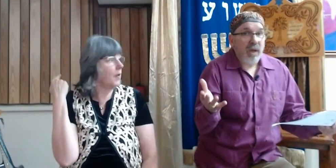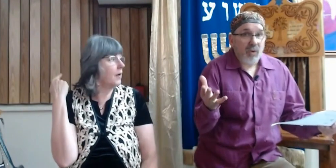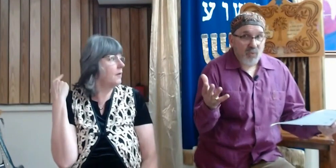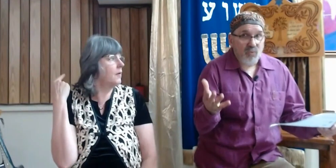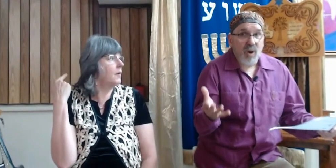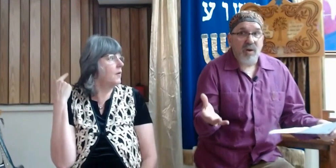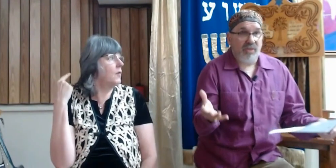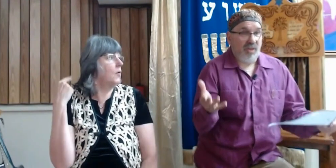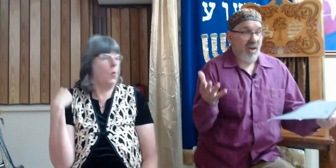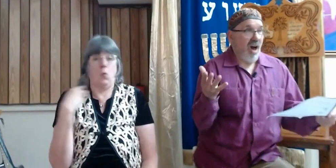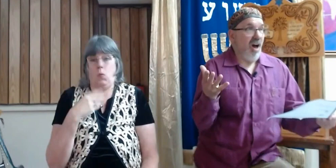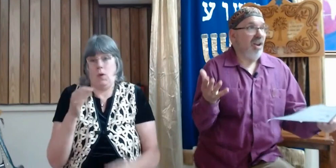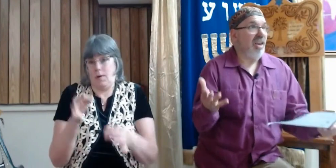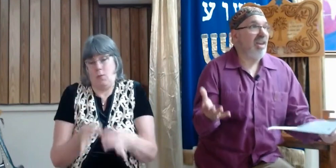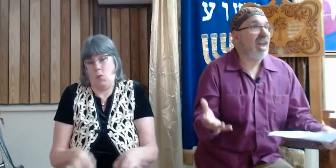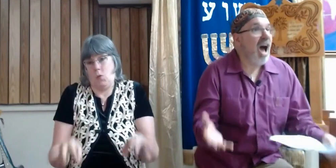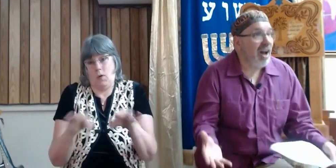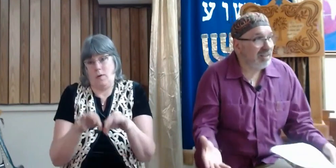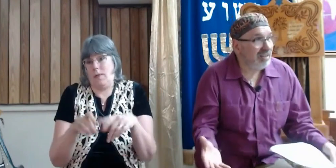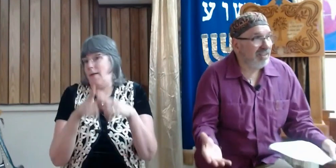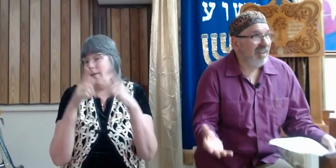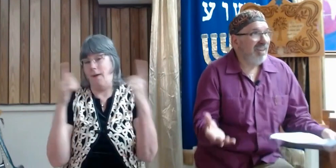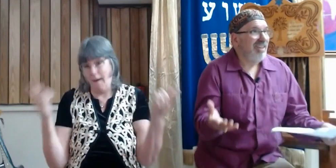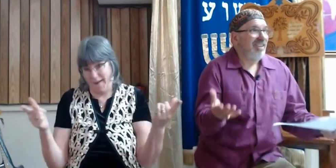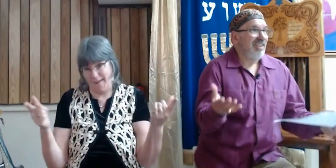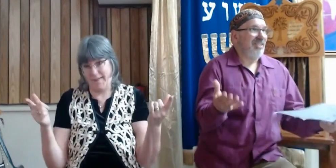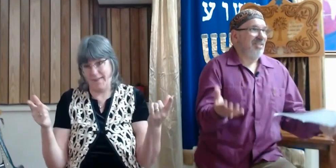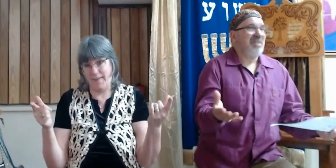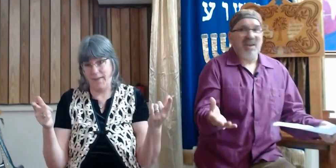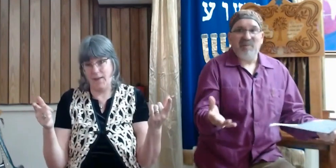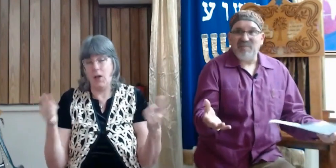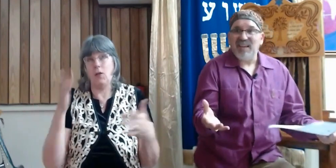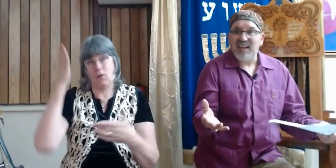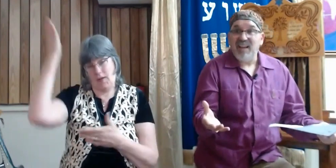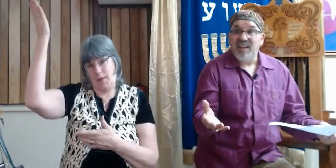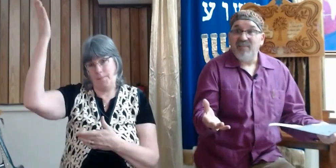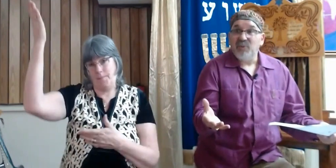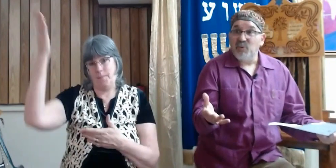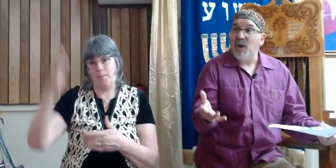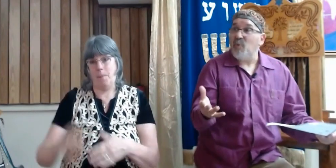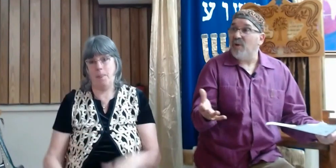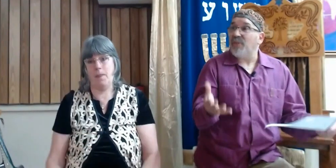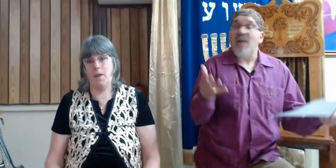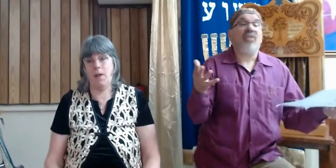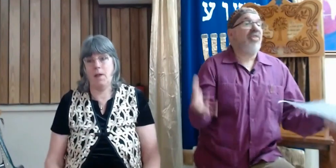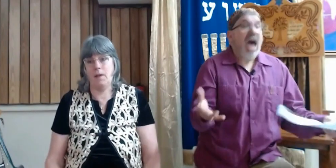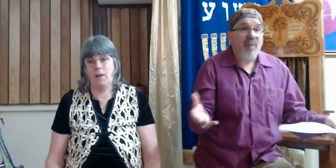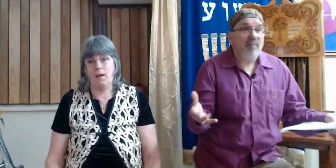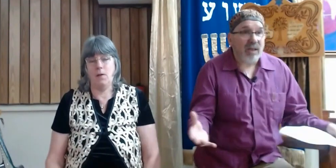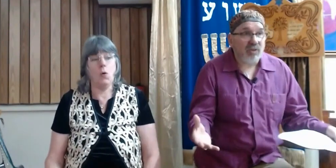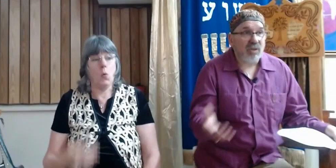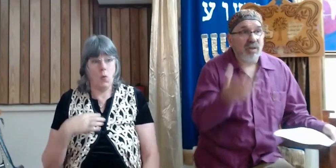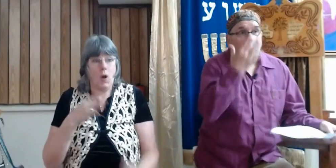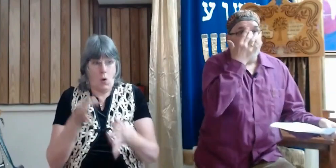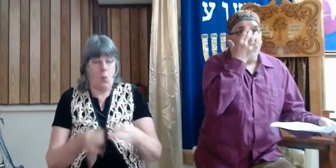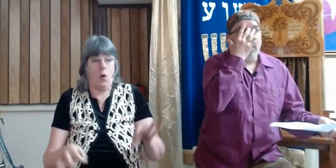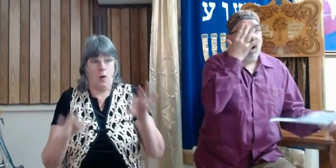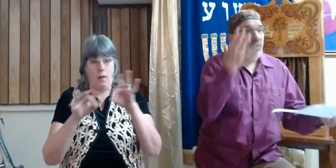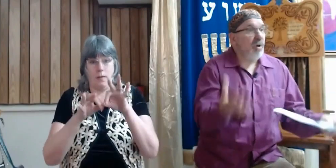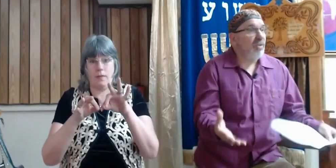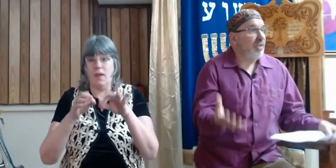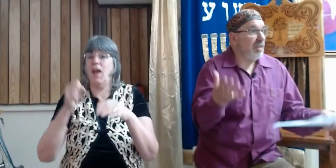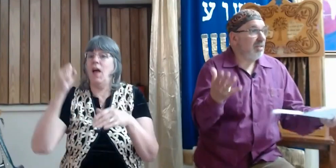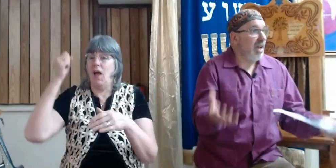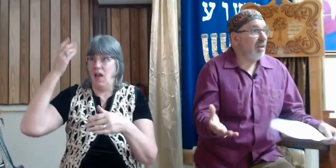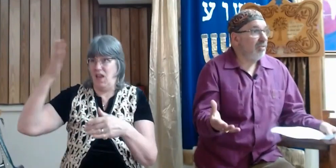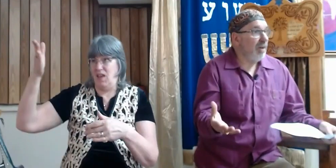we are worth a lot to him. We are worth that much. We